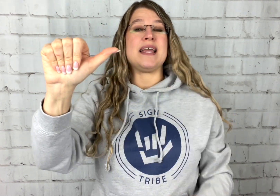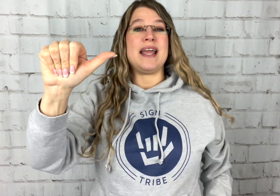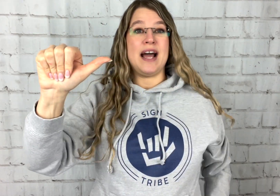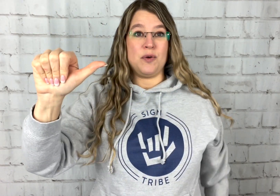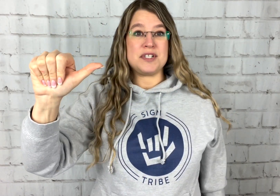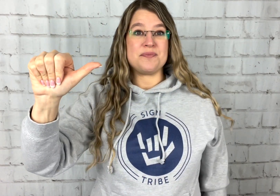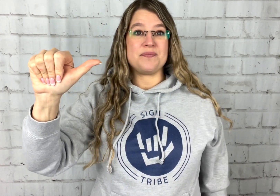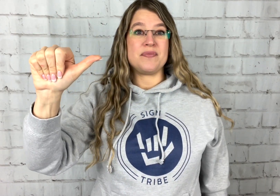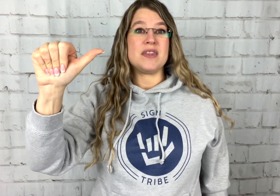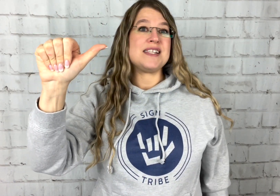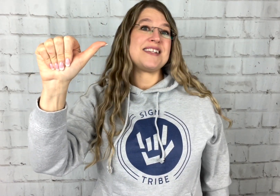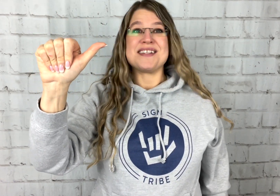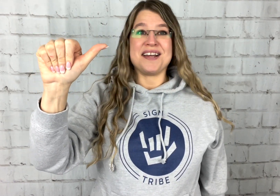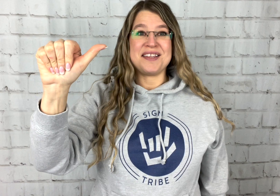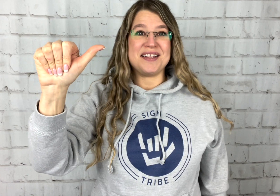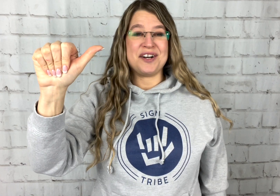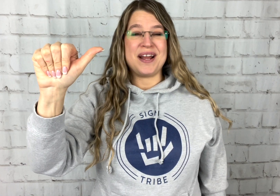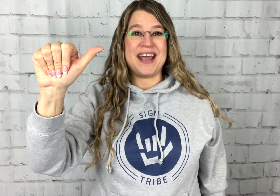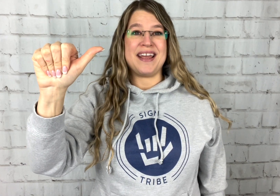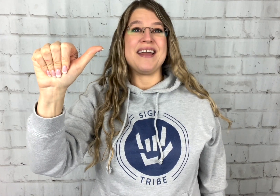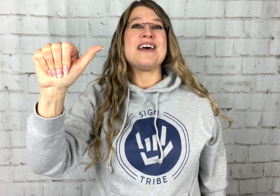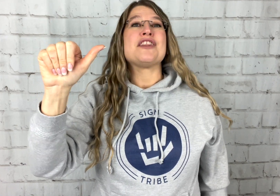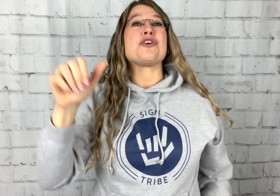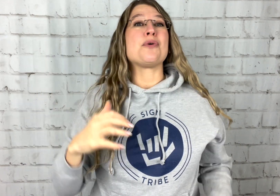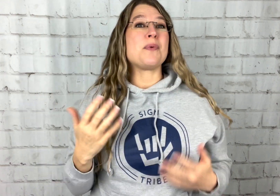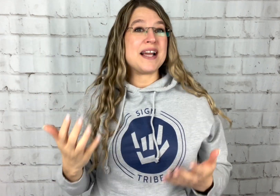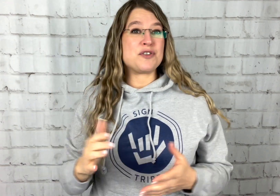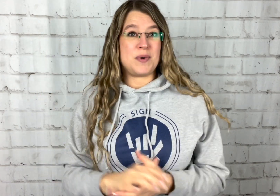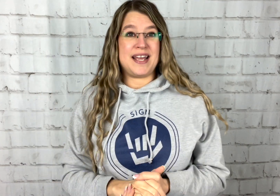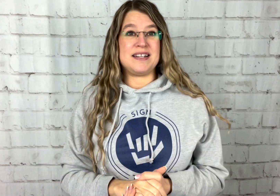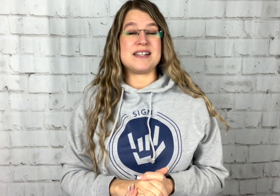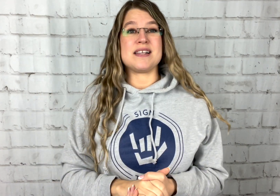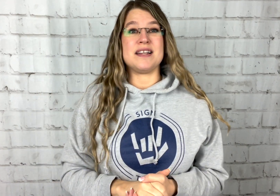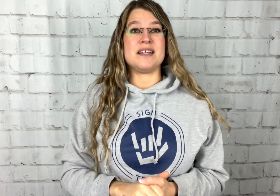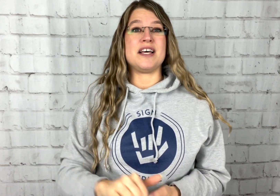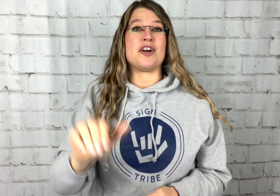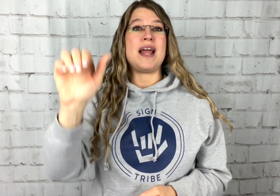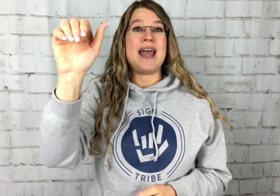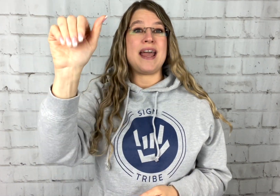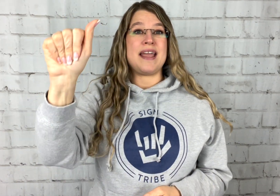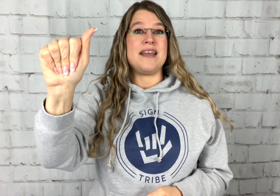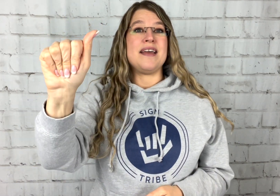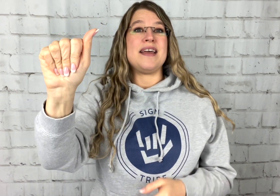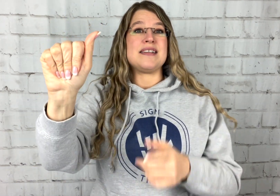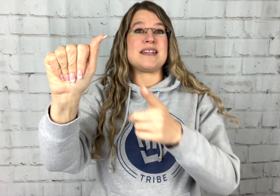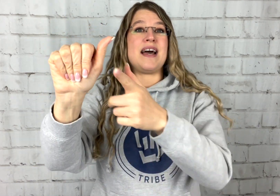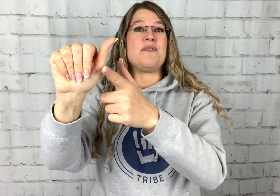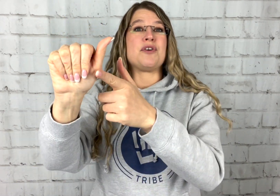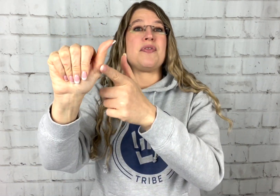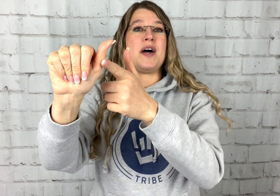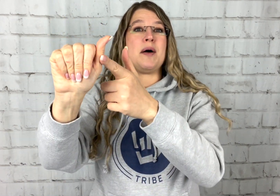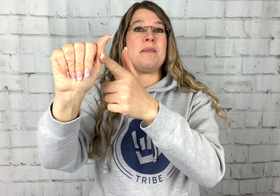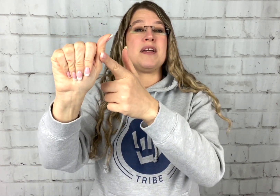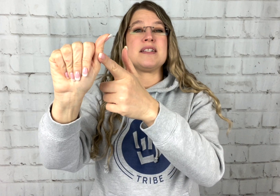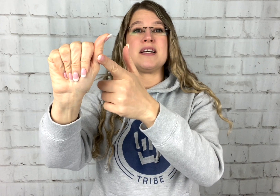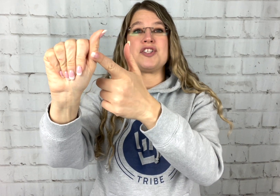out. This is not the letter A. The correct way to sign the letter A is to have your thumb touching